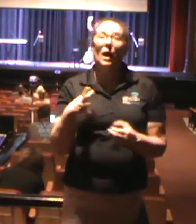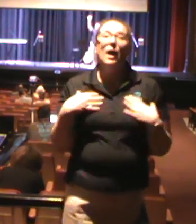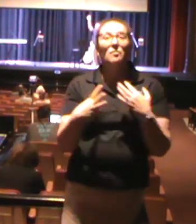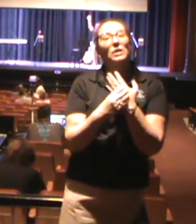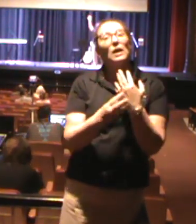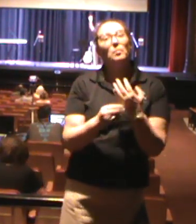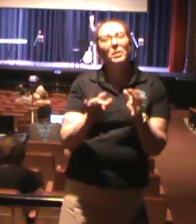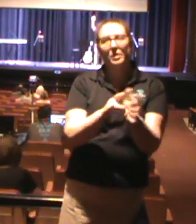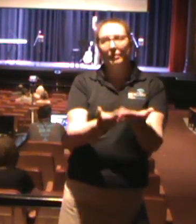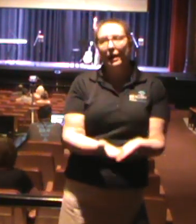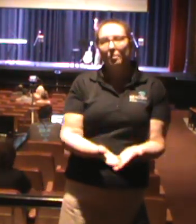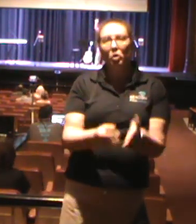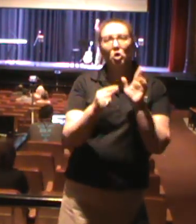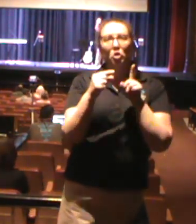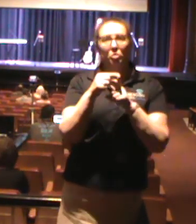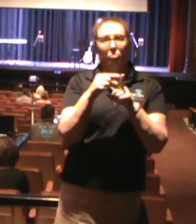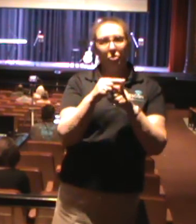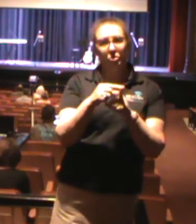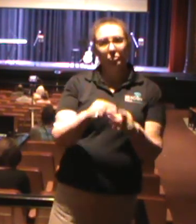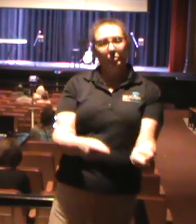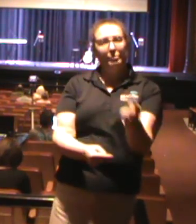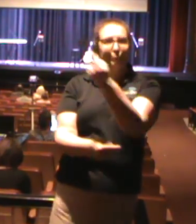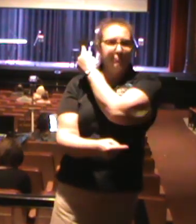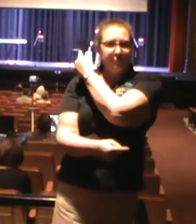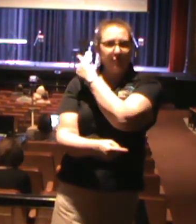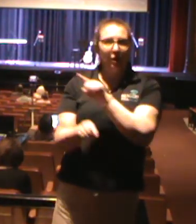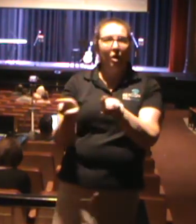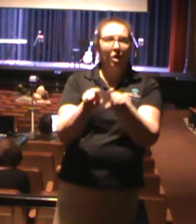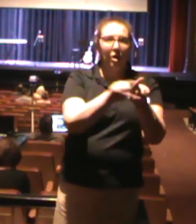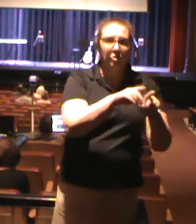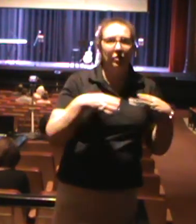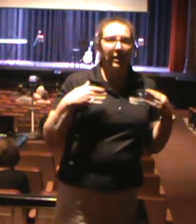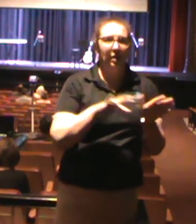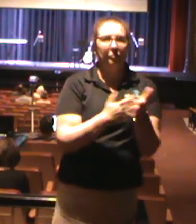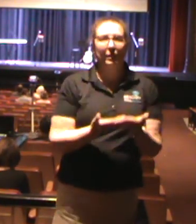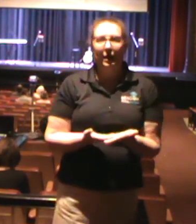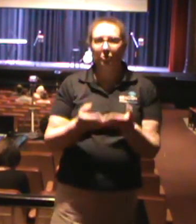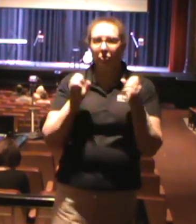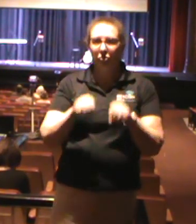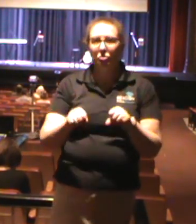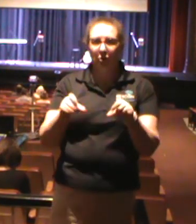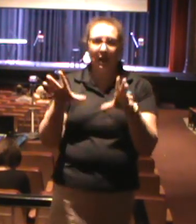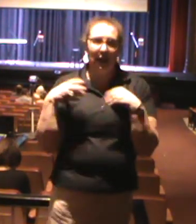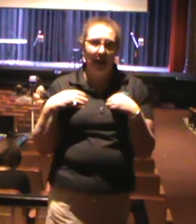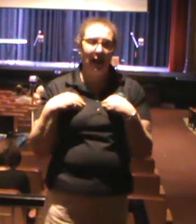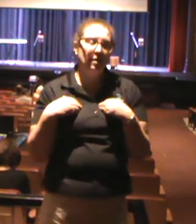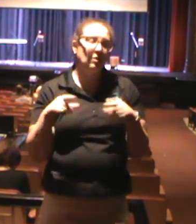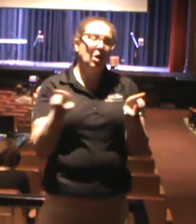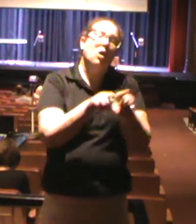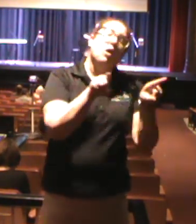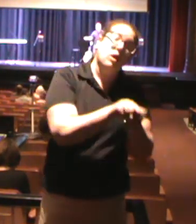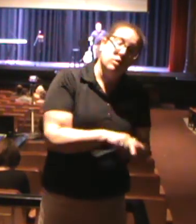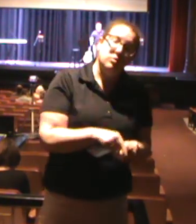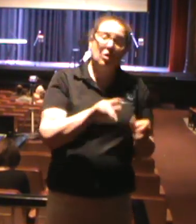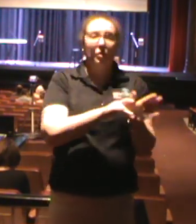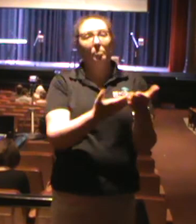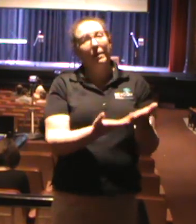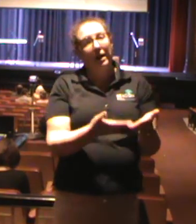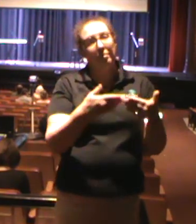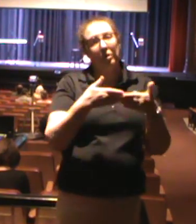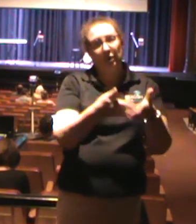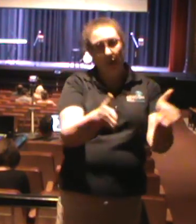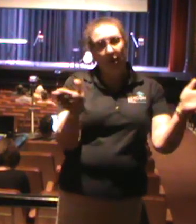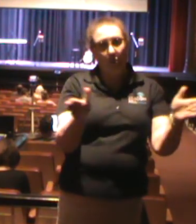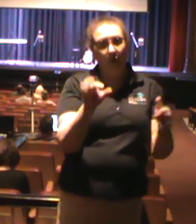Word. The words will be coming up on the screen. We also have Bibles out there you can have. Go to BibleGetway.com to download the new version of Bible.